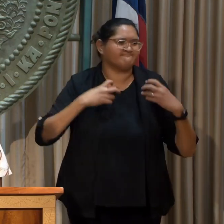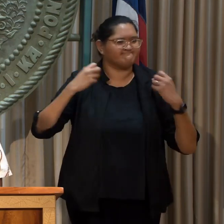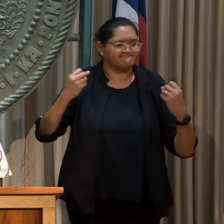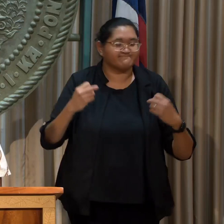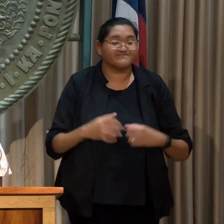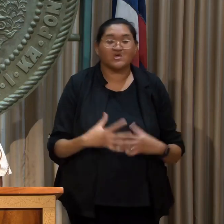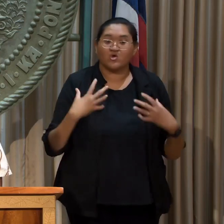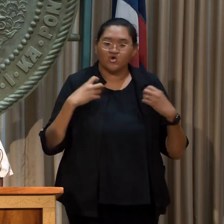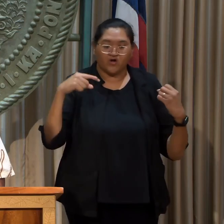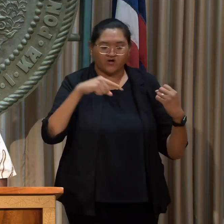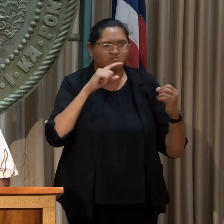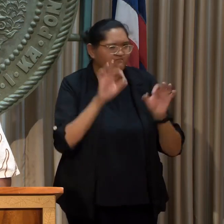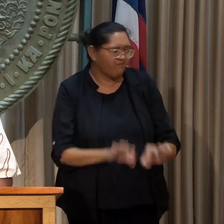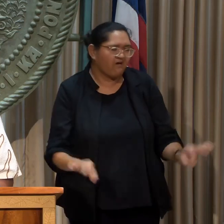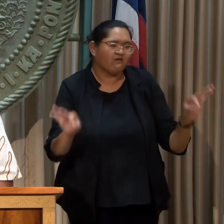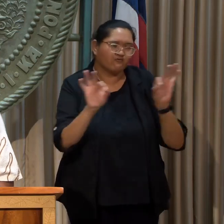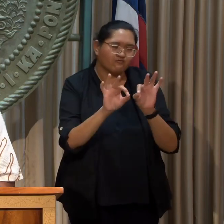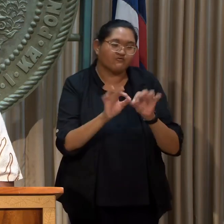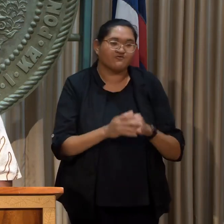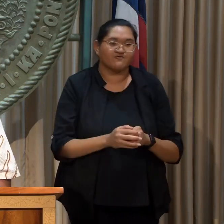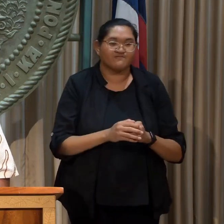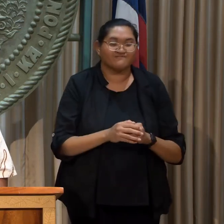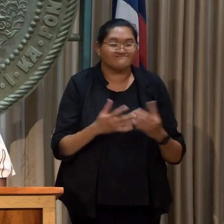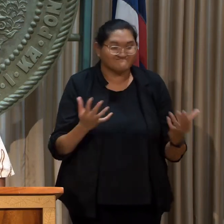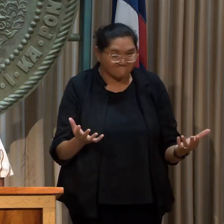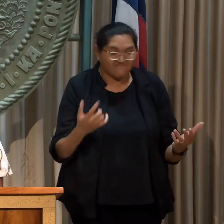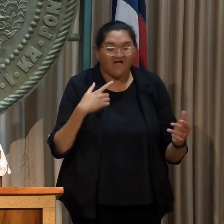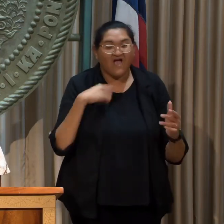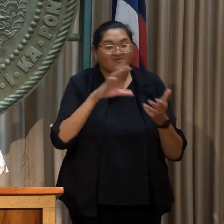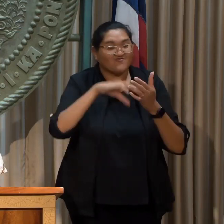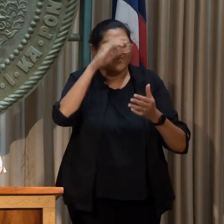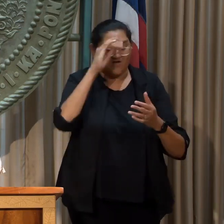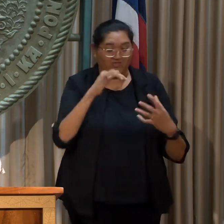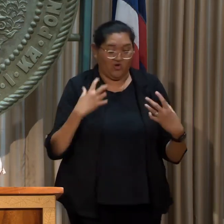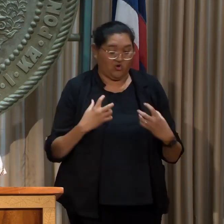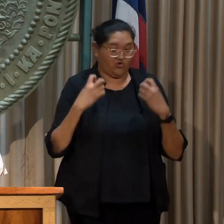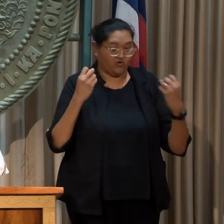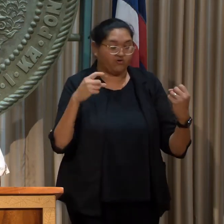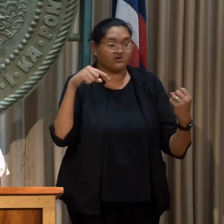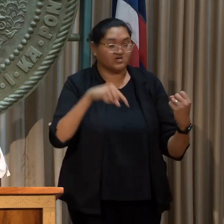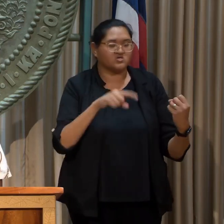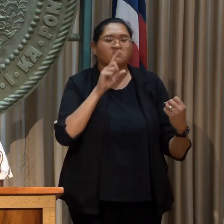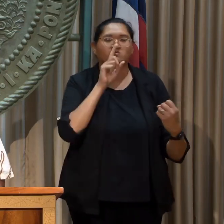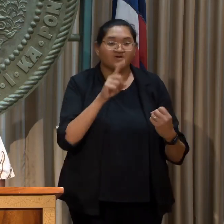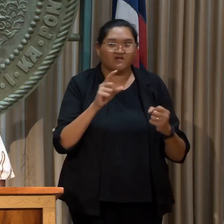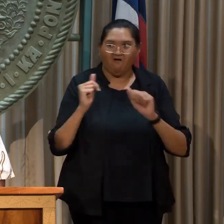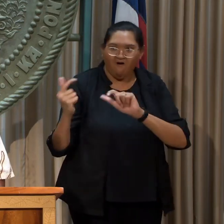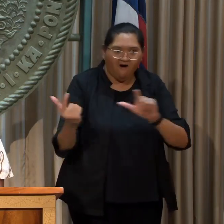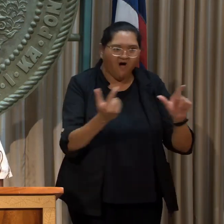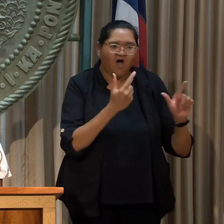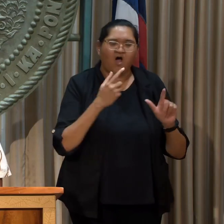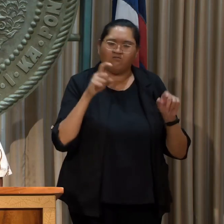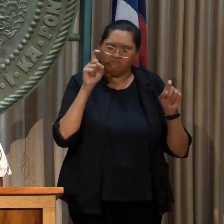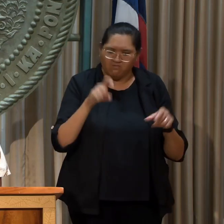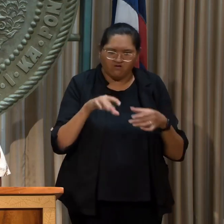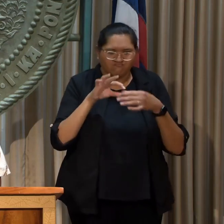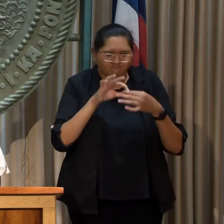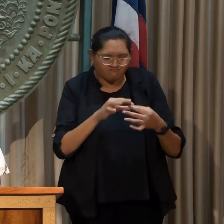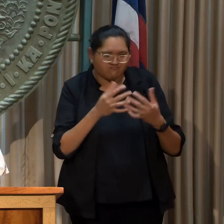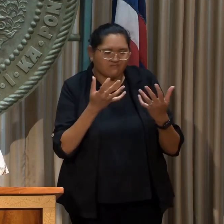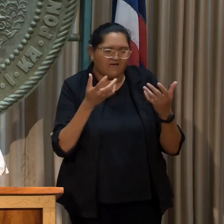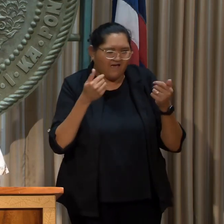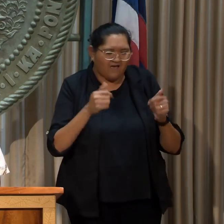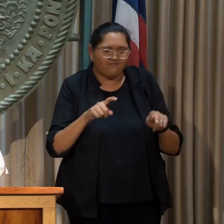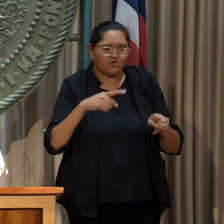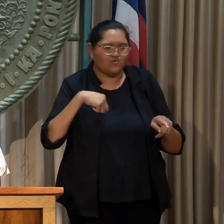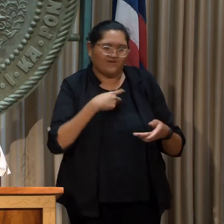Courage matters, and I have learned that courage is something that all of us can muster when we stand